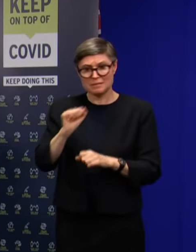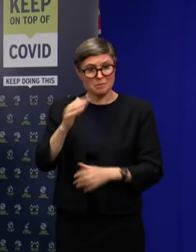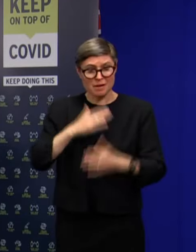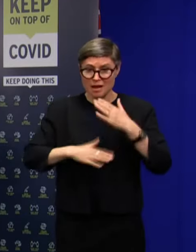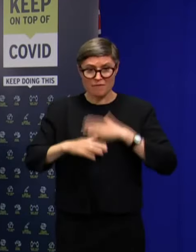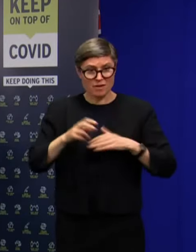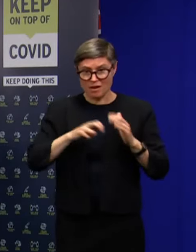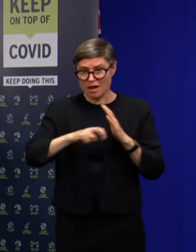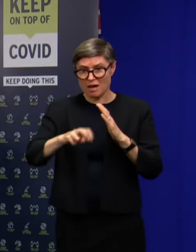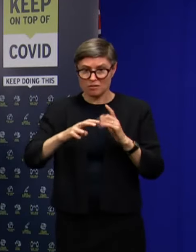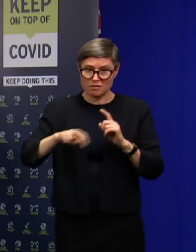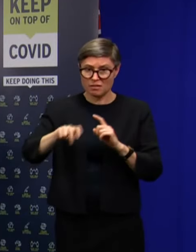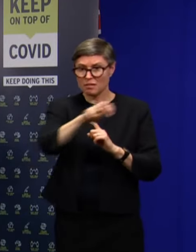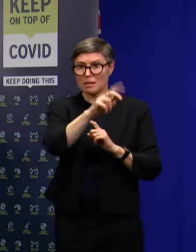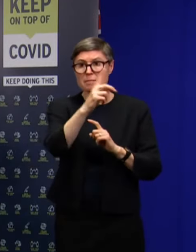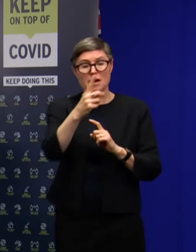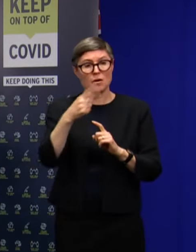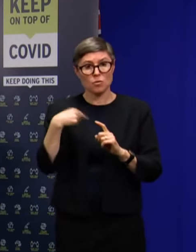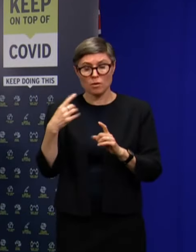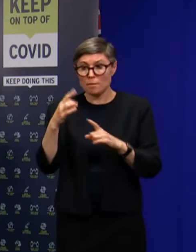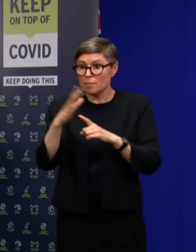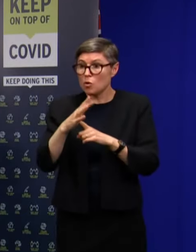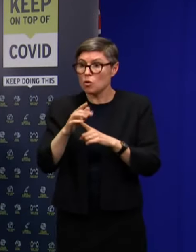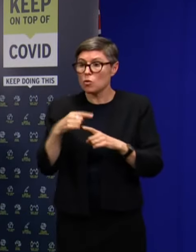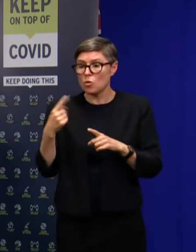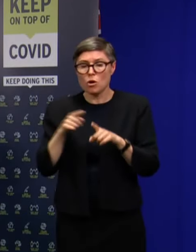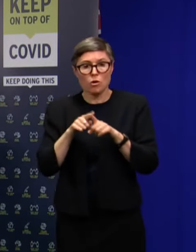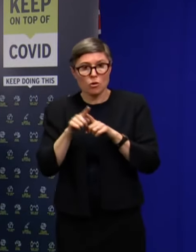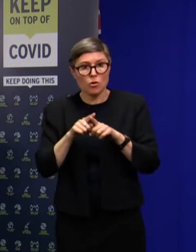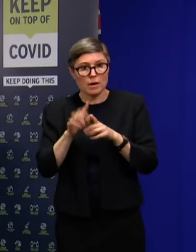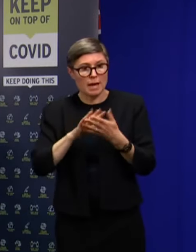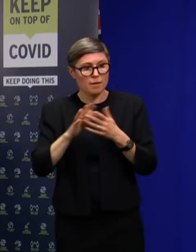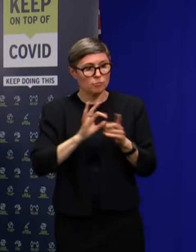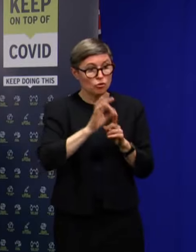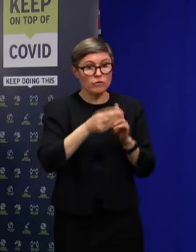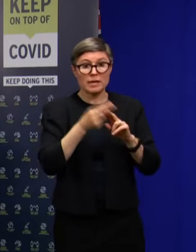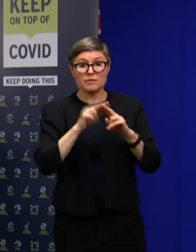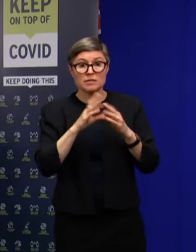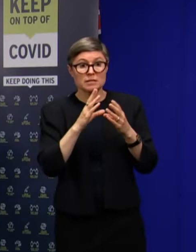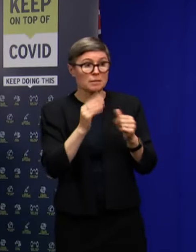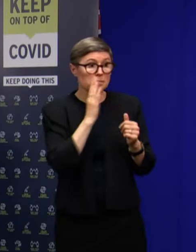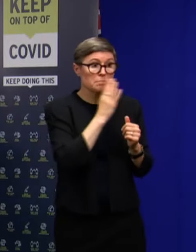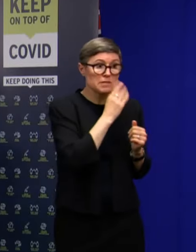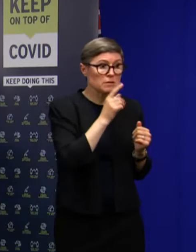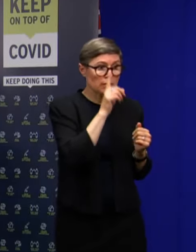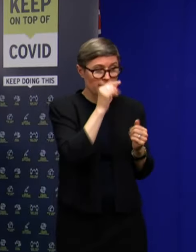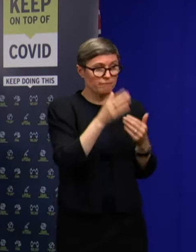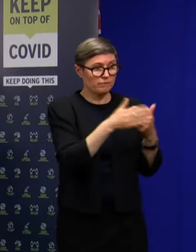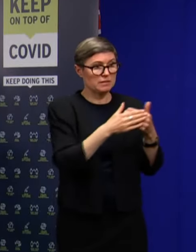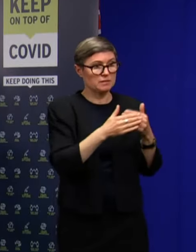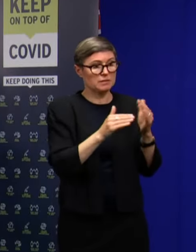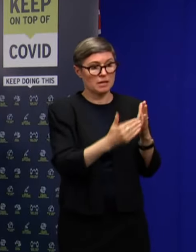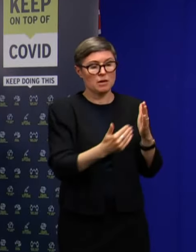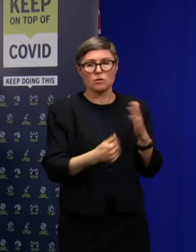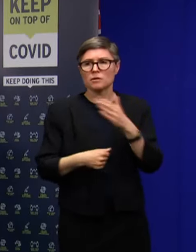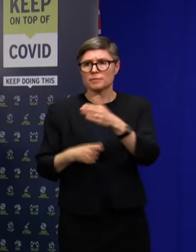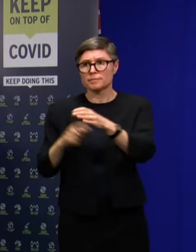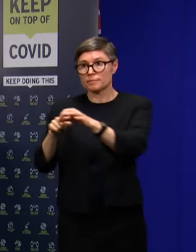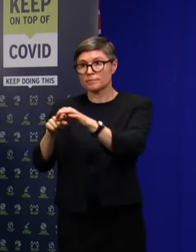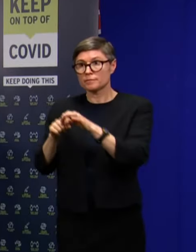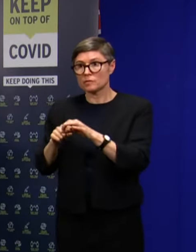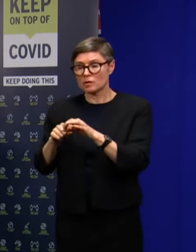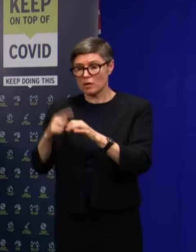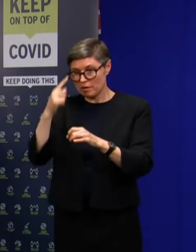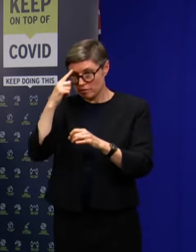But the important thing is that we learn from this, that if there's a gap, that we close it and we get on with things. At point, do you think that private security